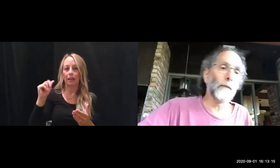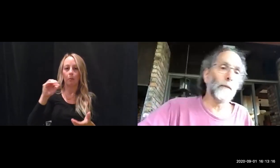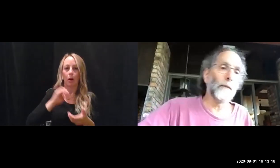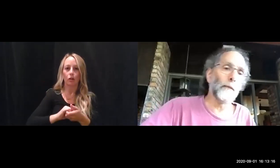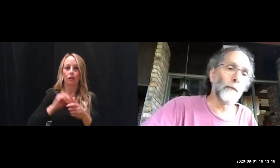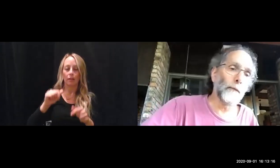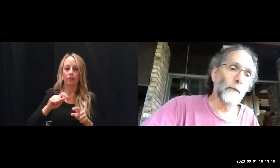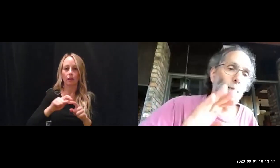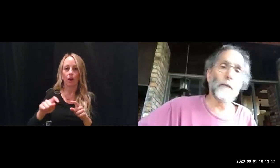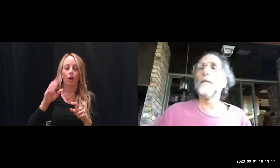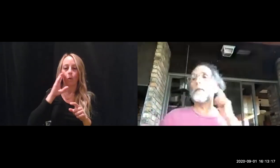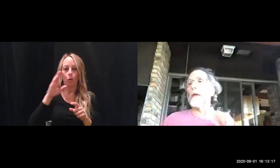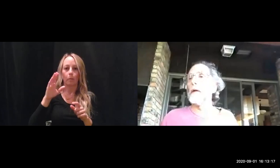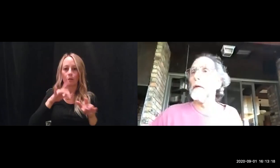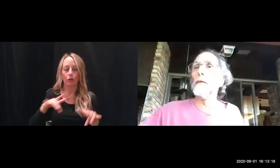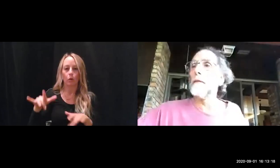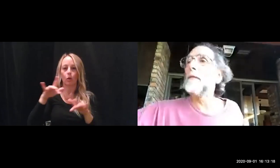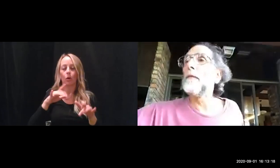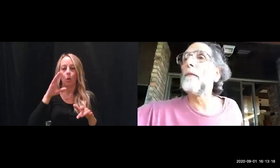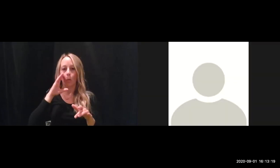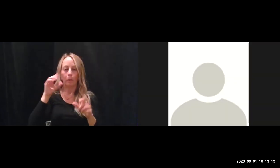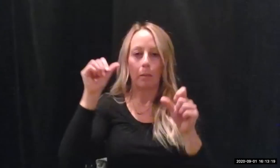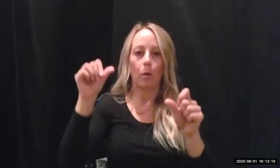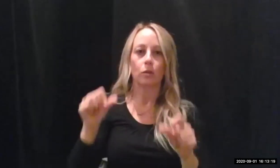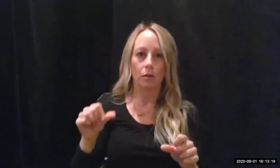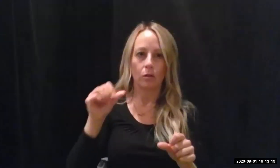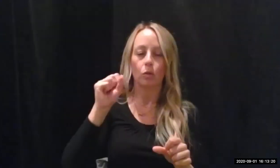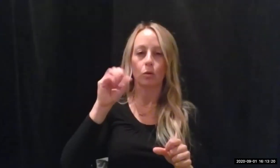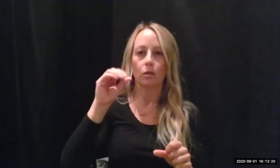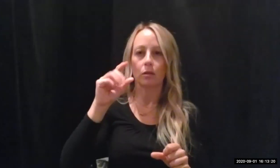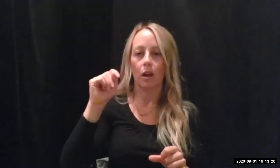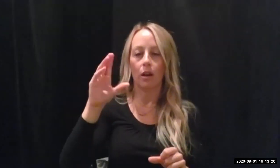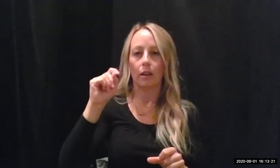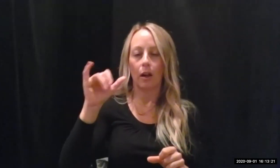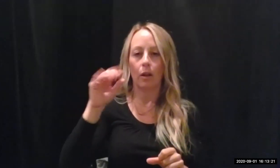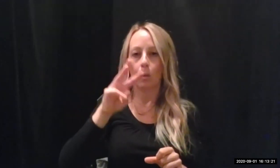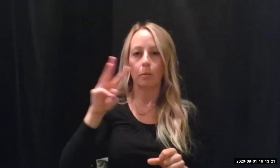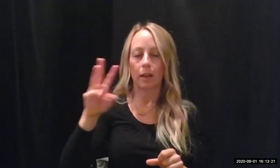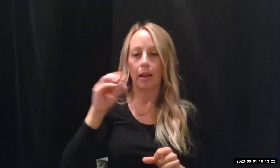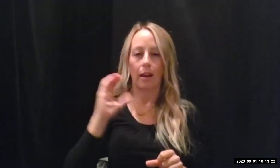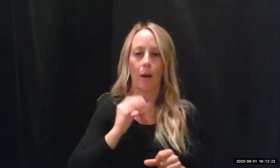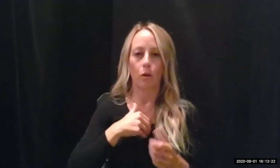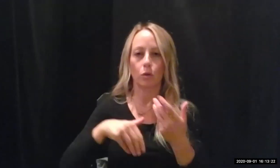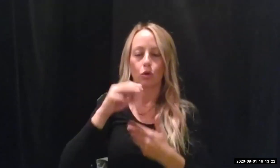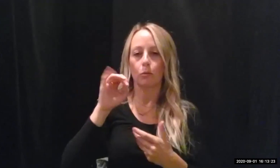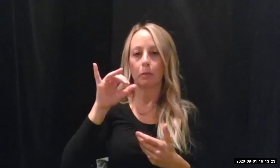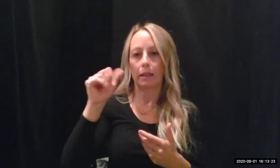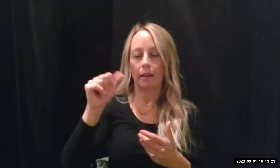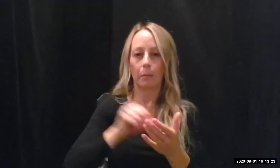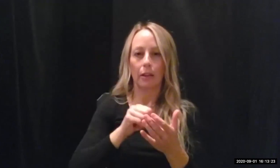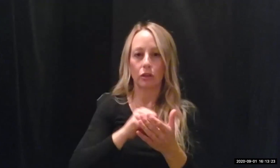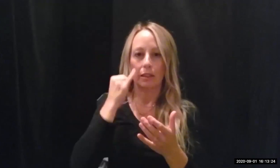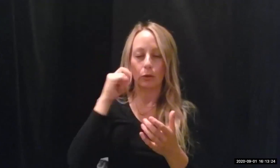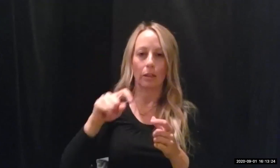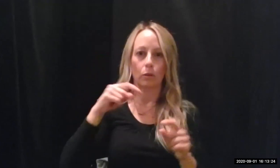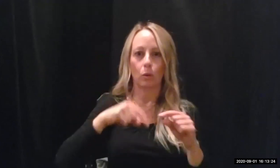recorded and will be posted to the Scott County Health Department's website as well as our social media pages. So should you need to track back to